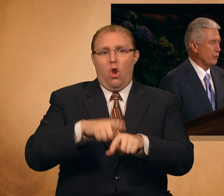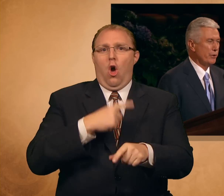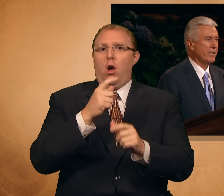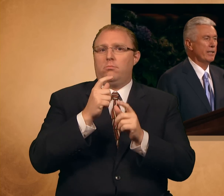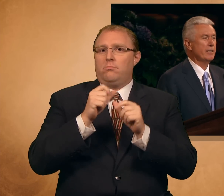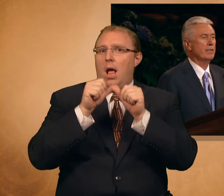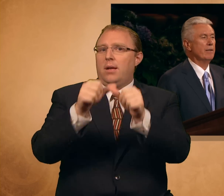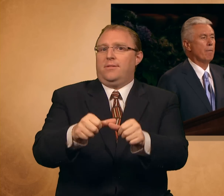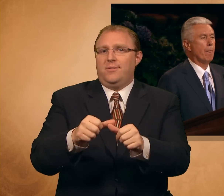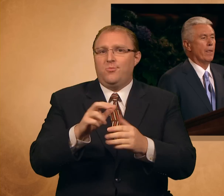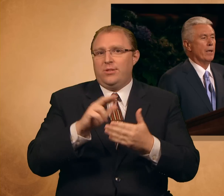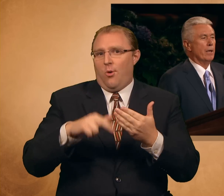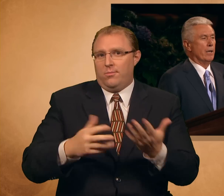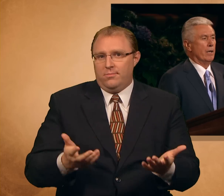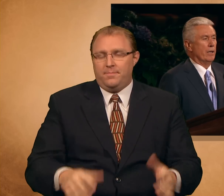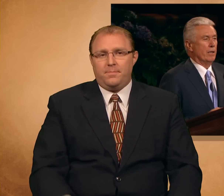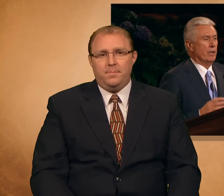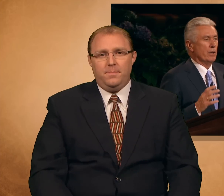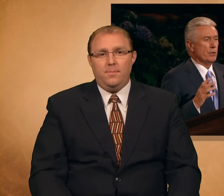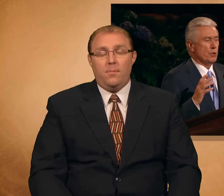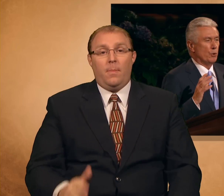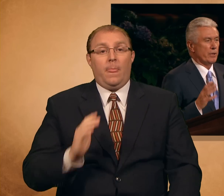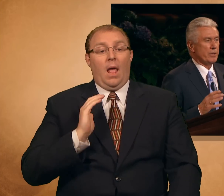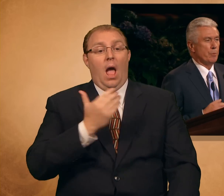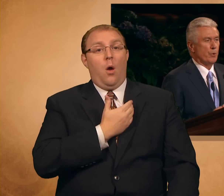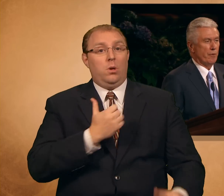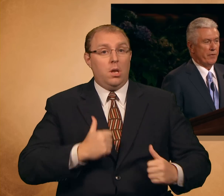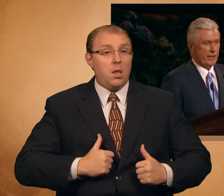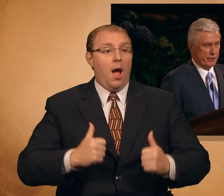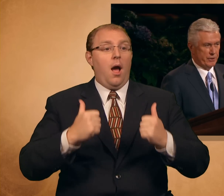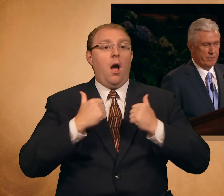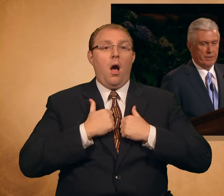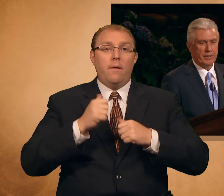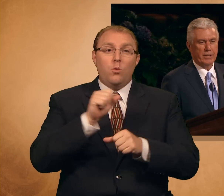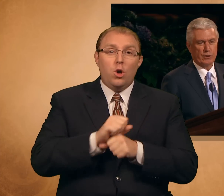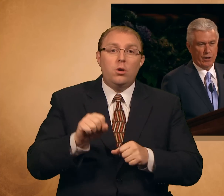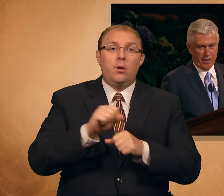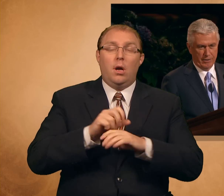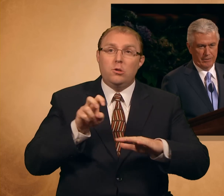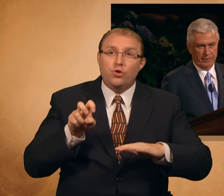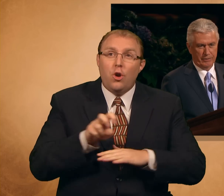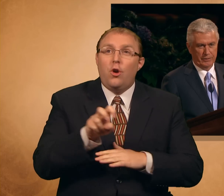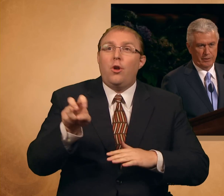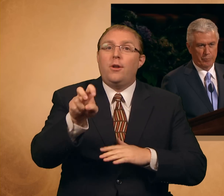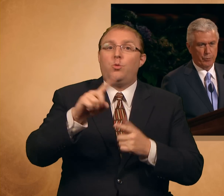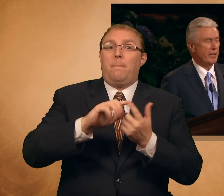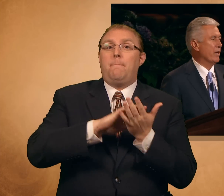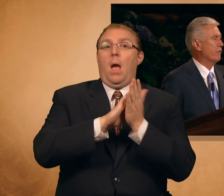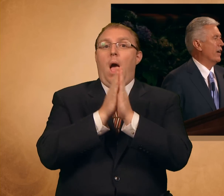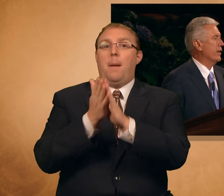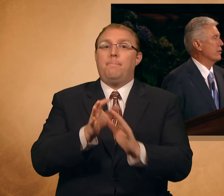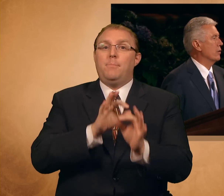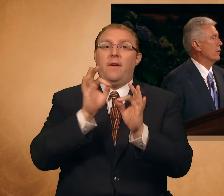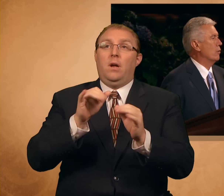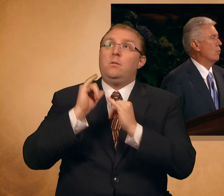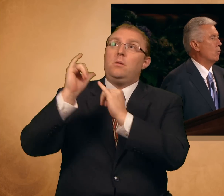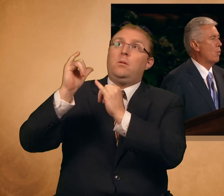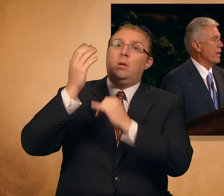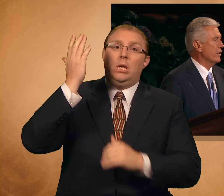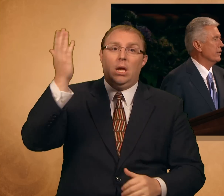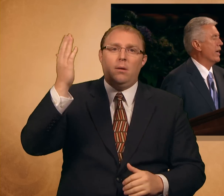Our journey toward perfection is long, but we can find